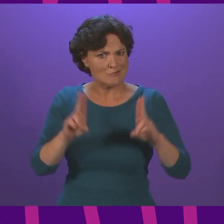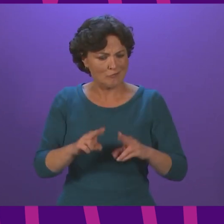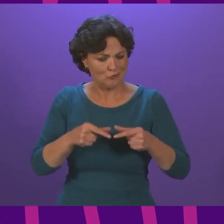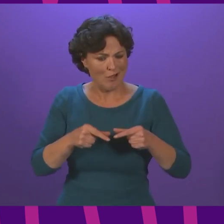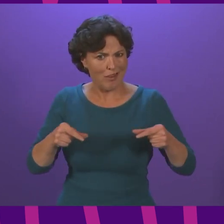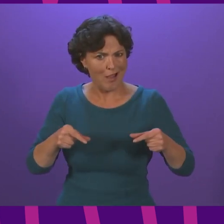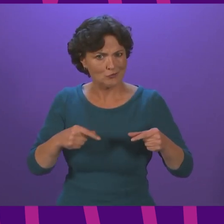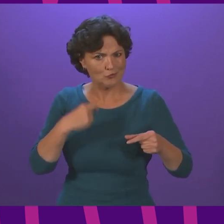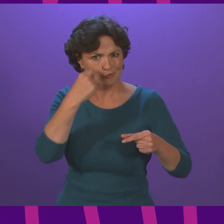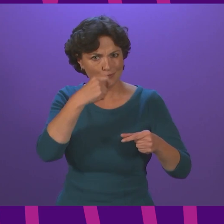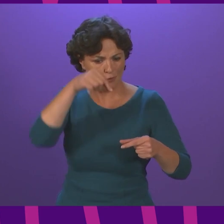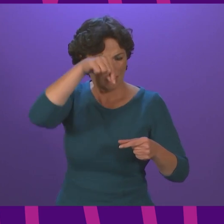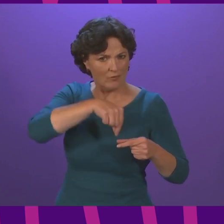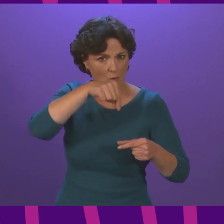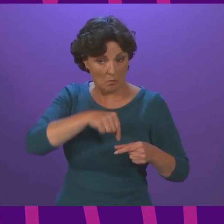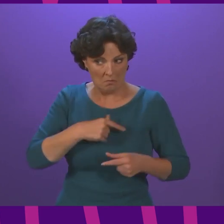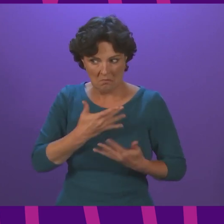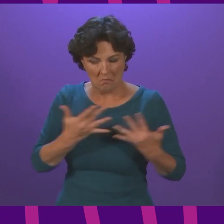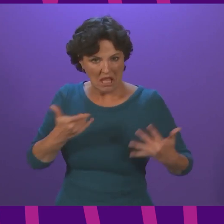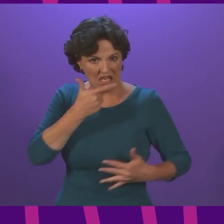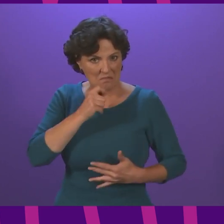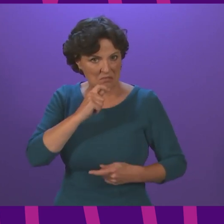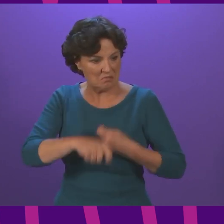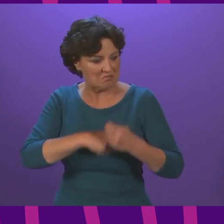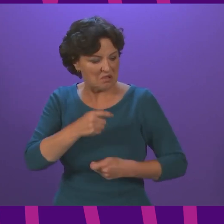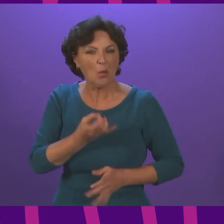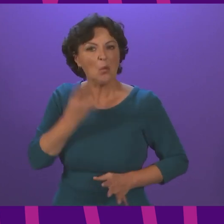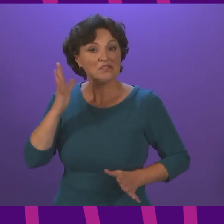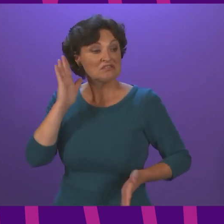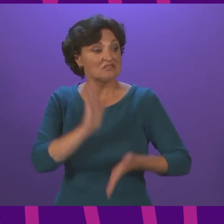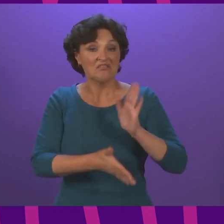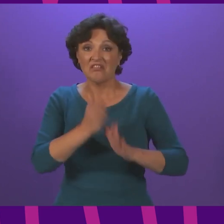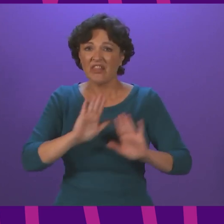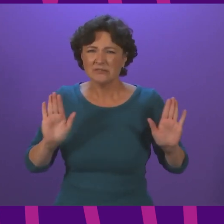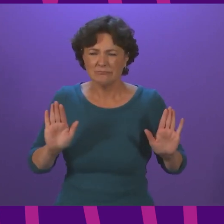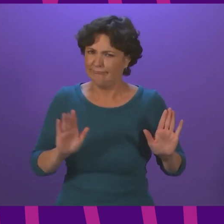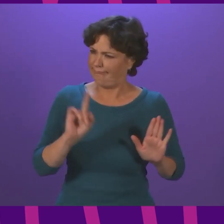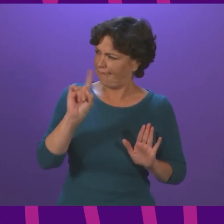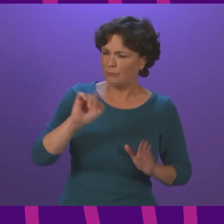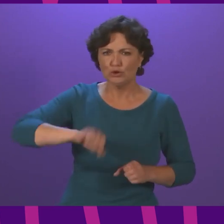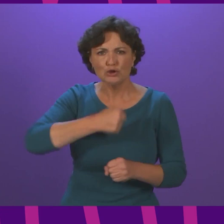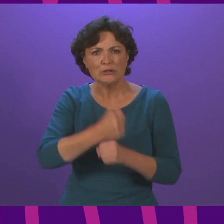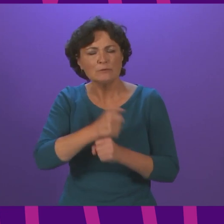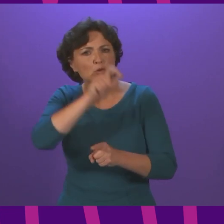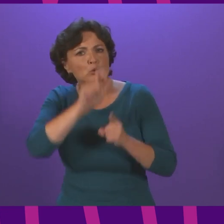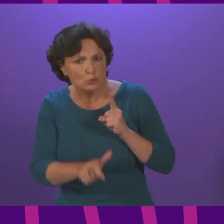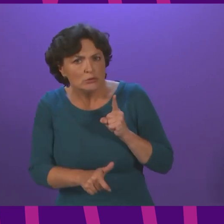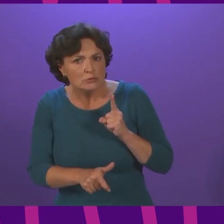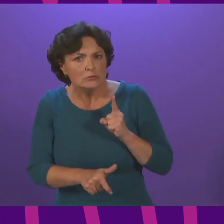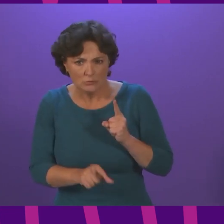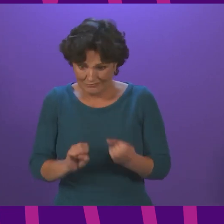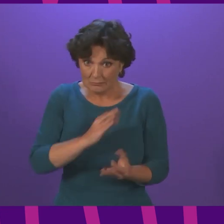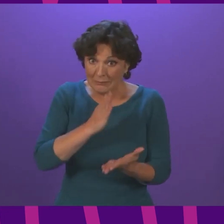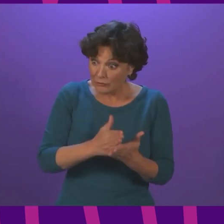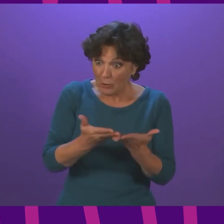people only using these tests once they become symptomatic What action is the Scottish Government taking to